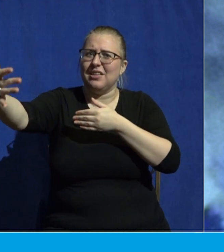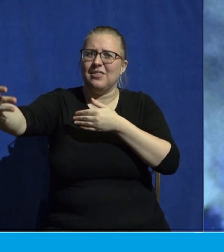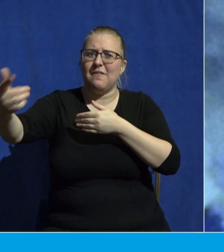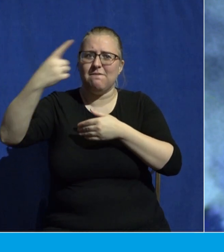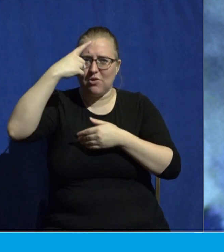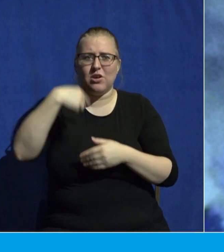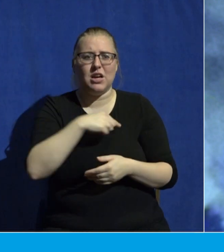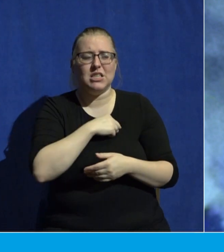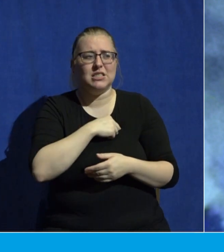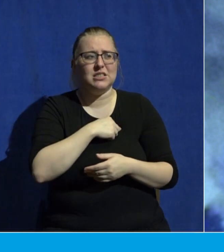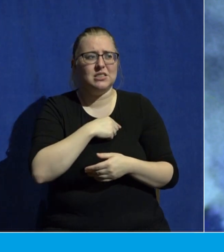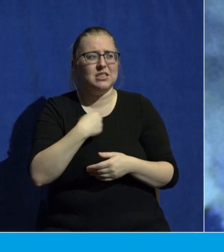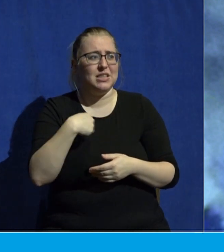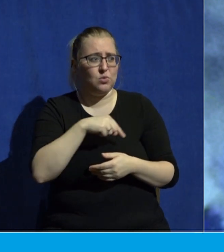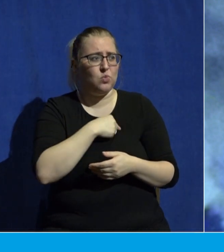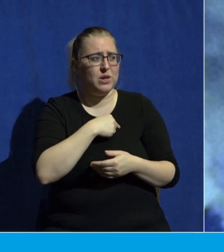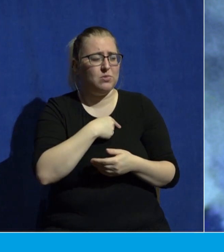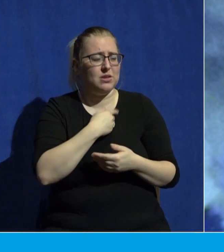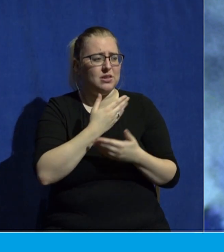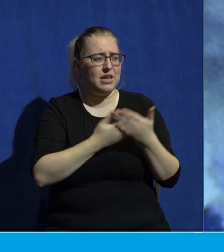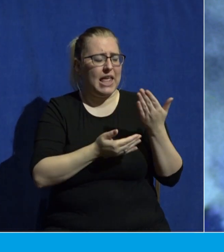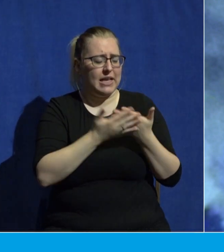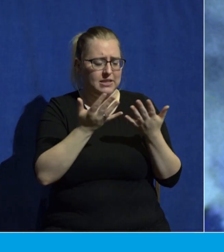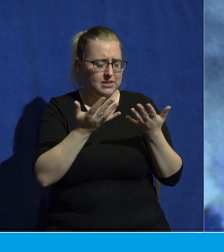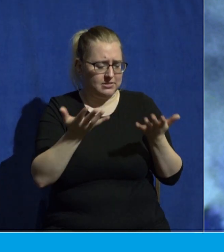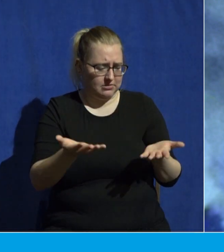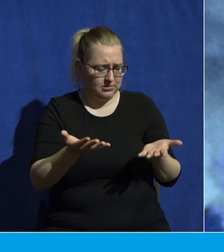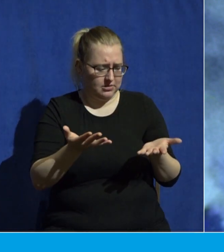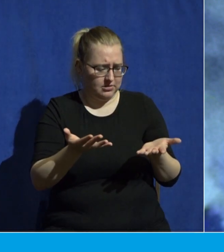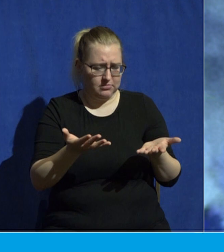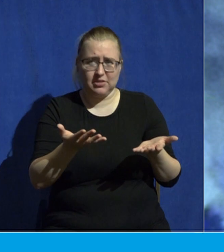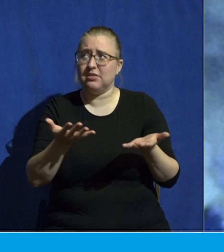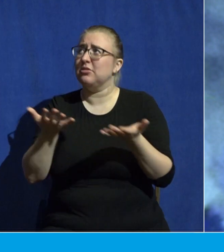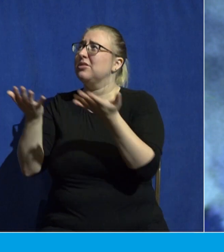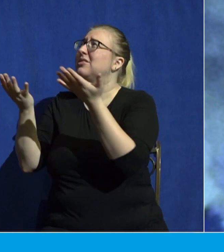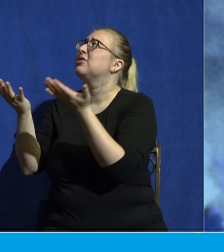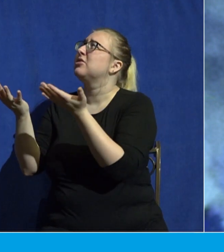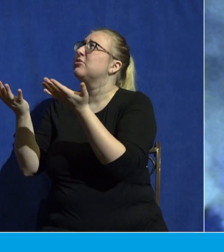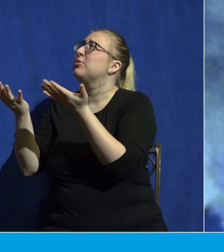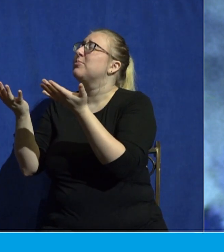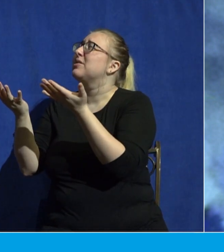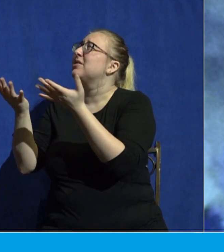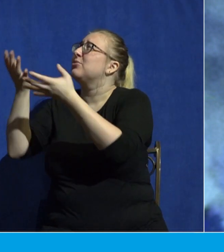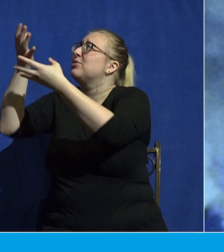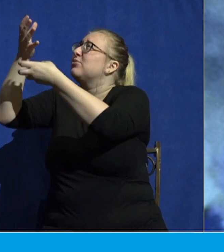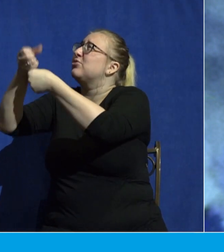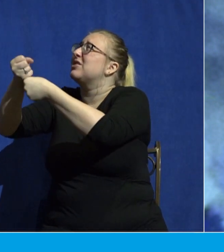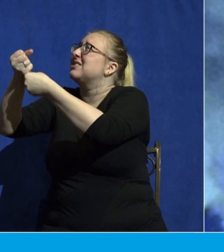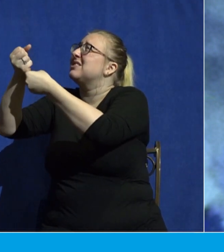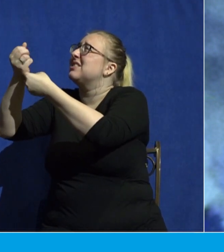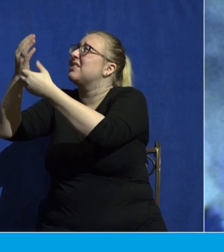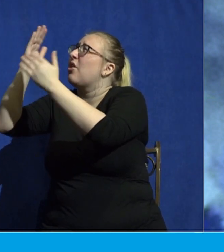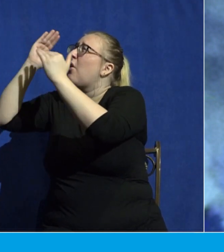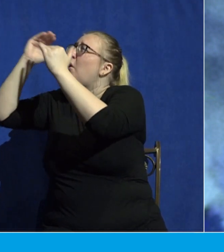hands of faith trusting him hoping him loving and following the son of God